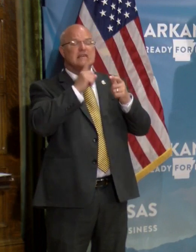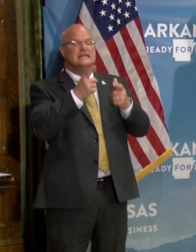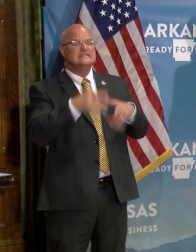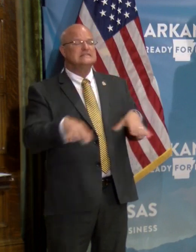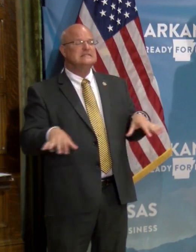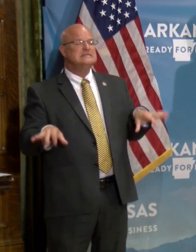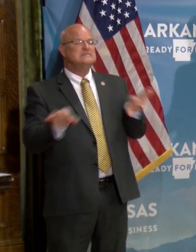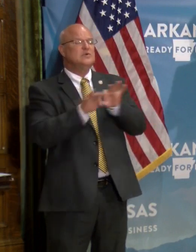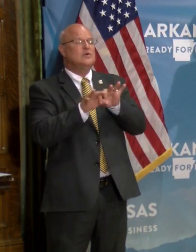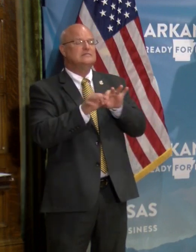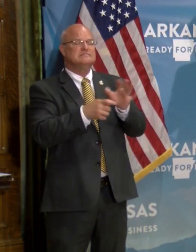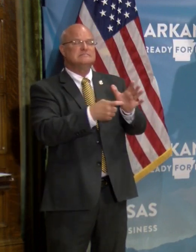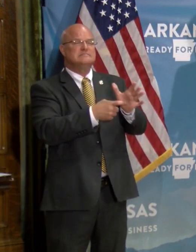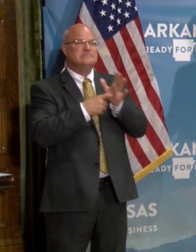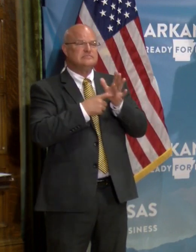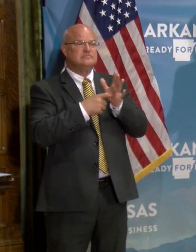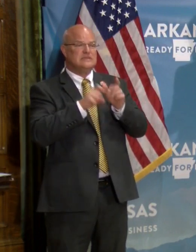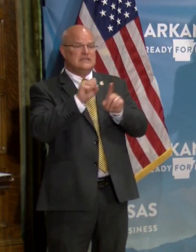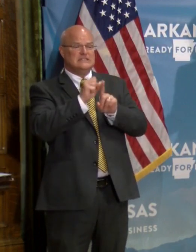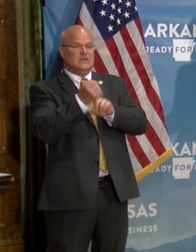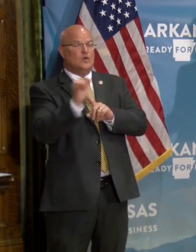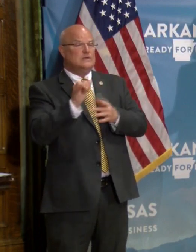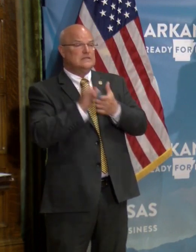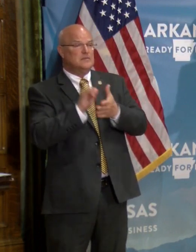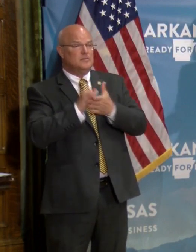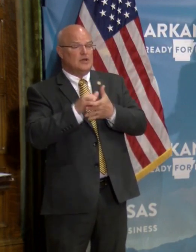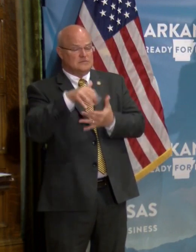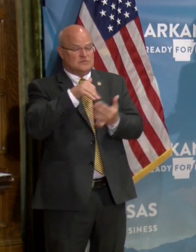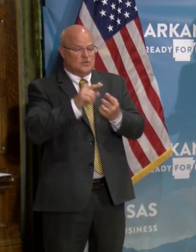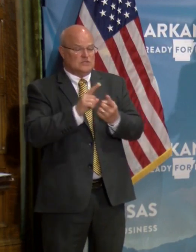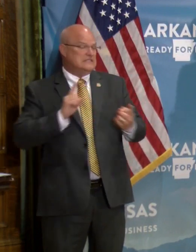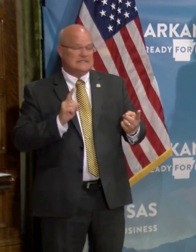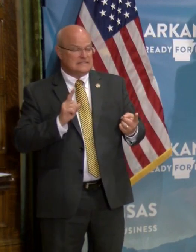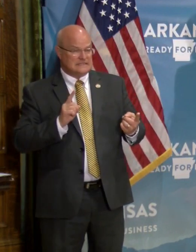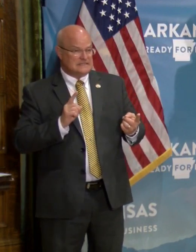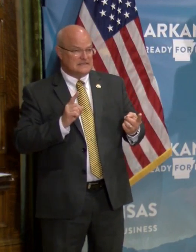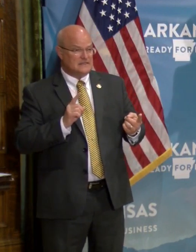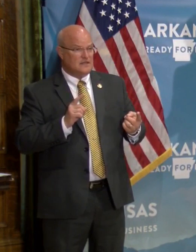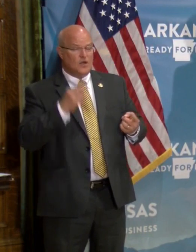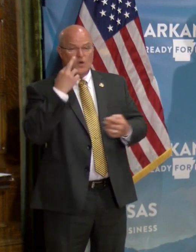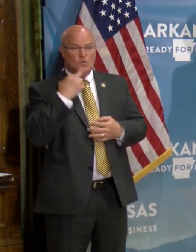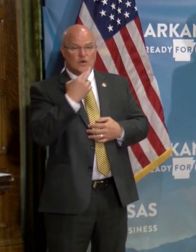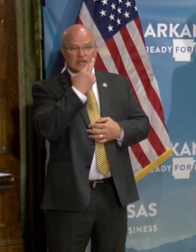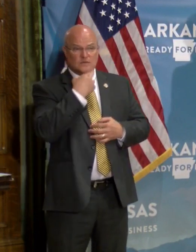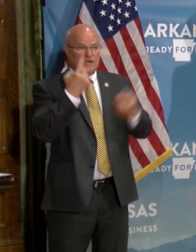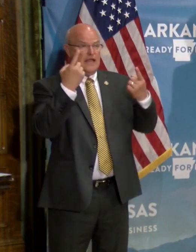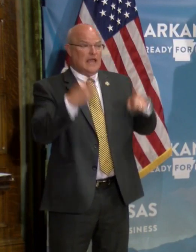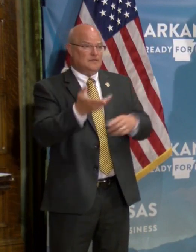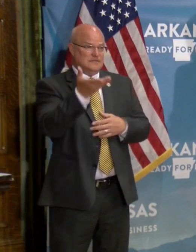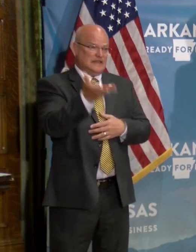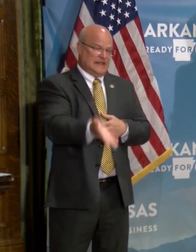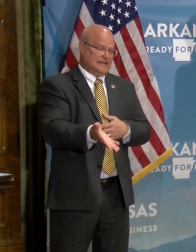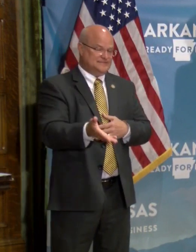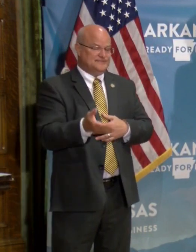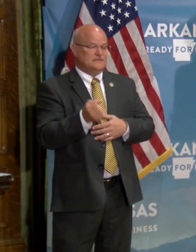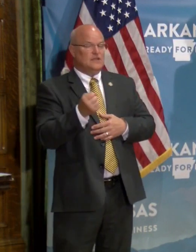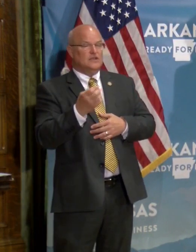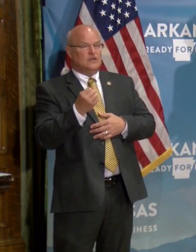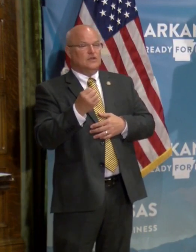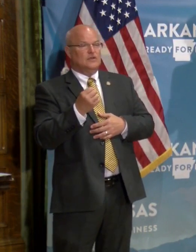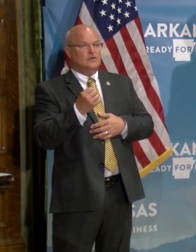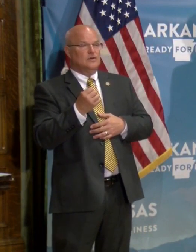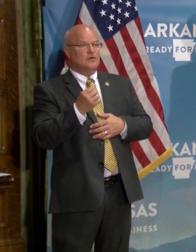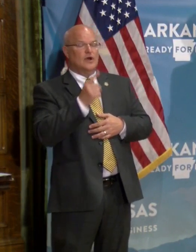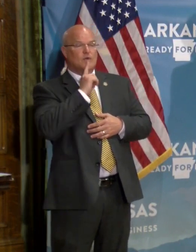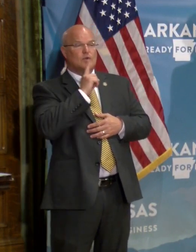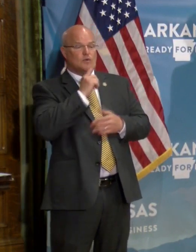imperative in situations where it's impossible to socially distance. A restaurant happens to be one of those. Um, so